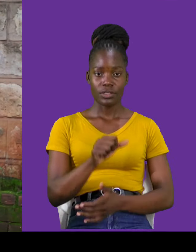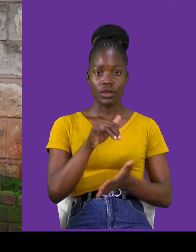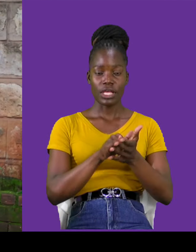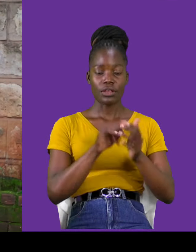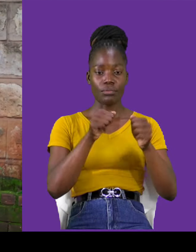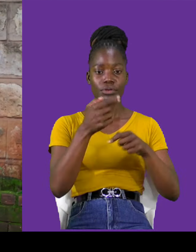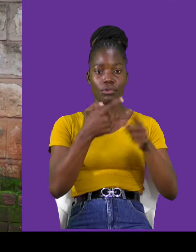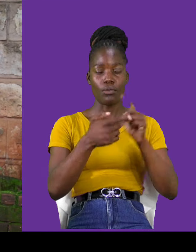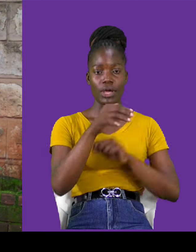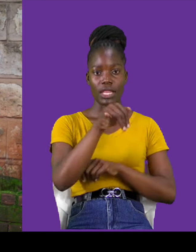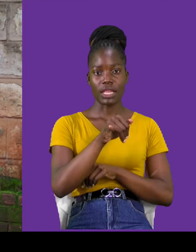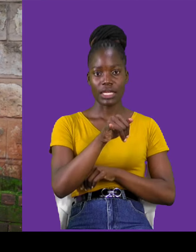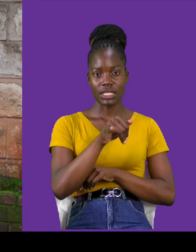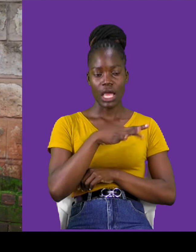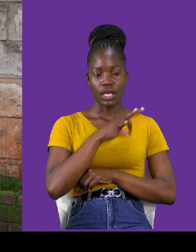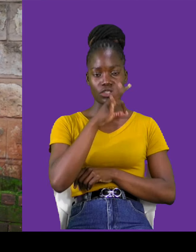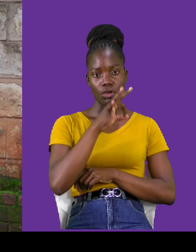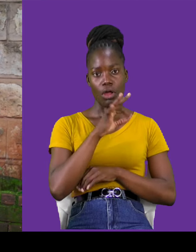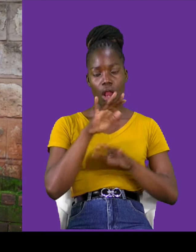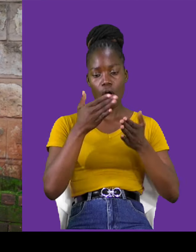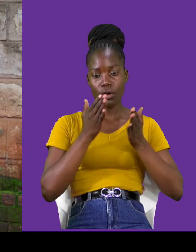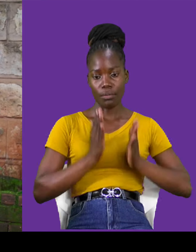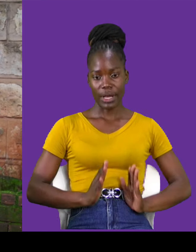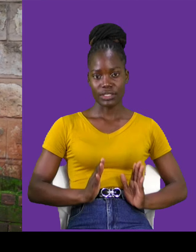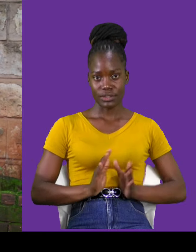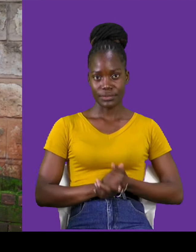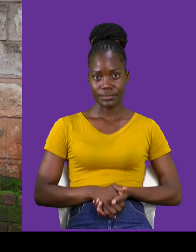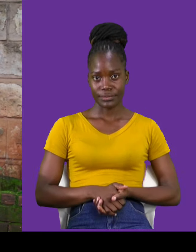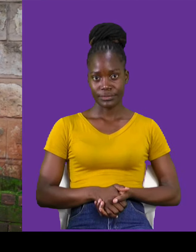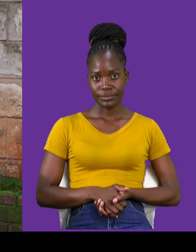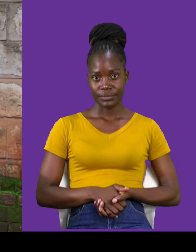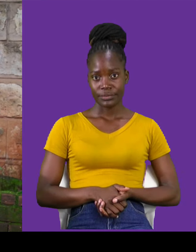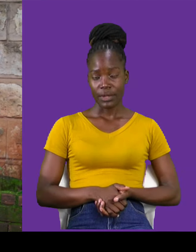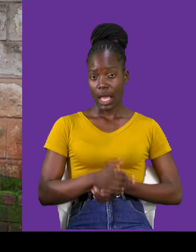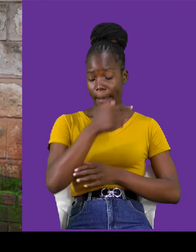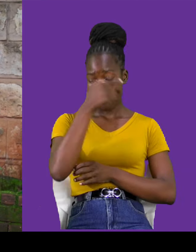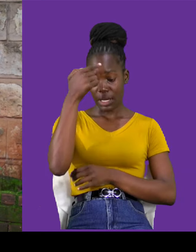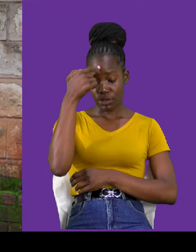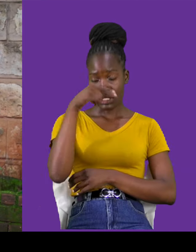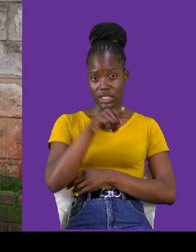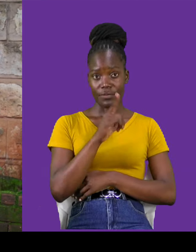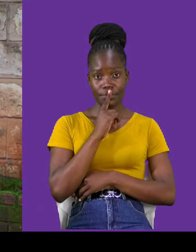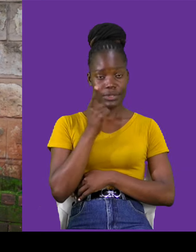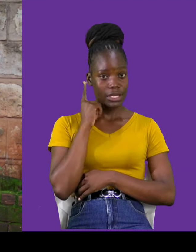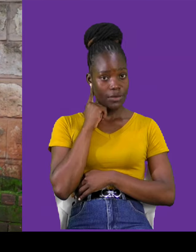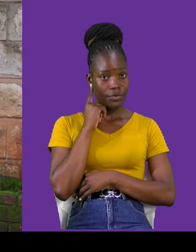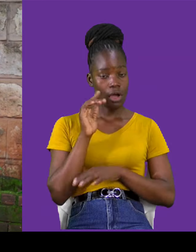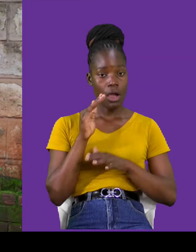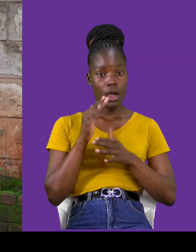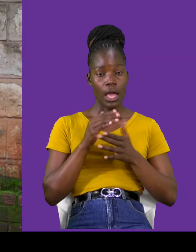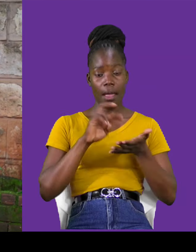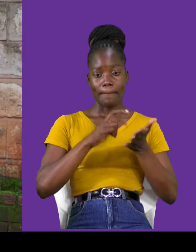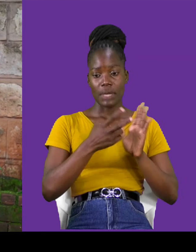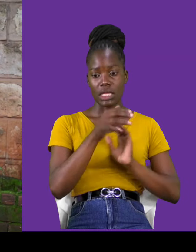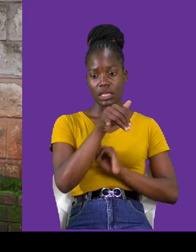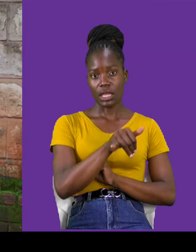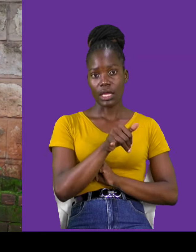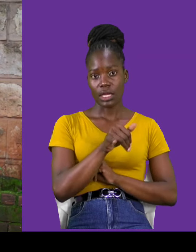soul, so that you can win that person you've been admiring, just because he is deaf, just because she is deaf, doesn't mean that you give up, no,